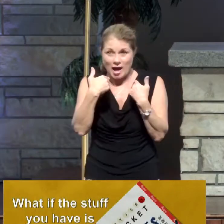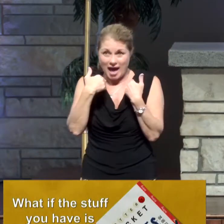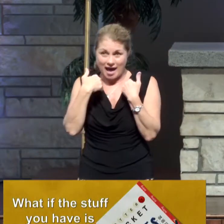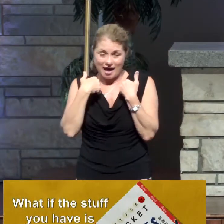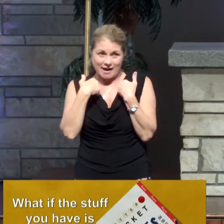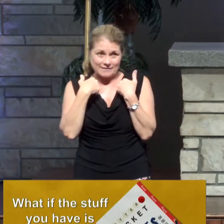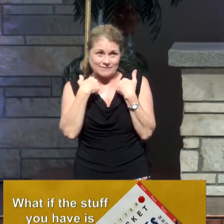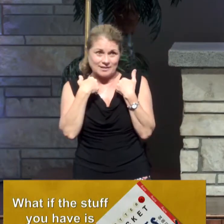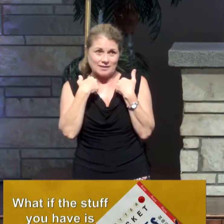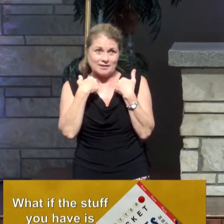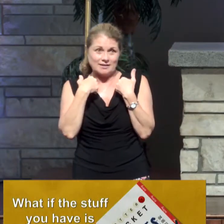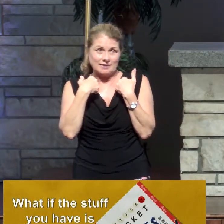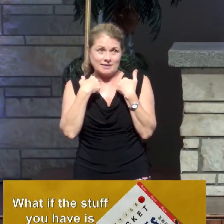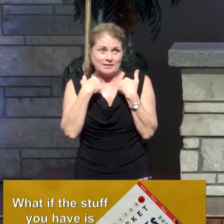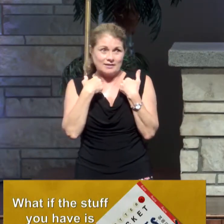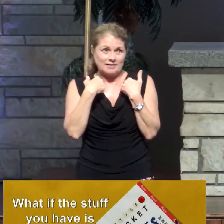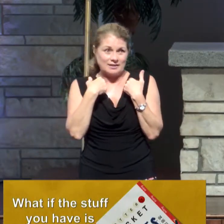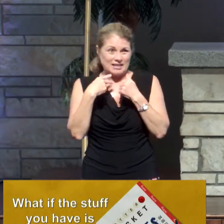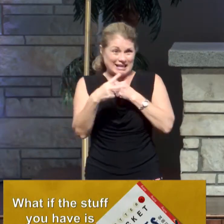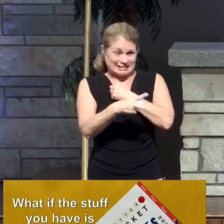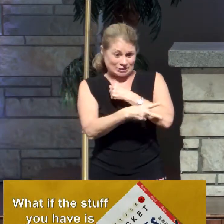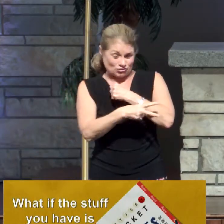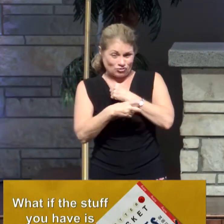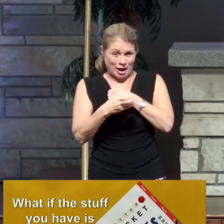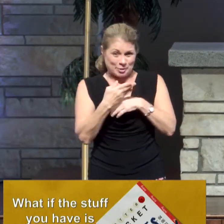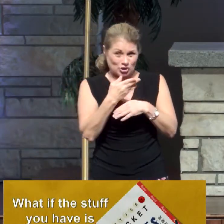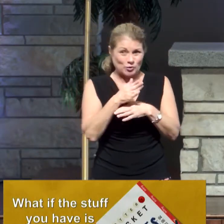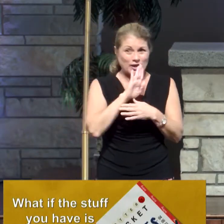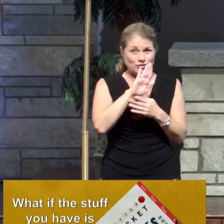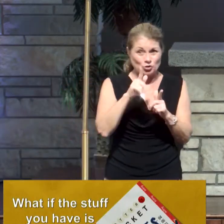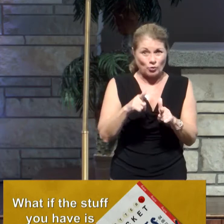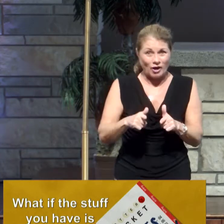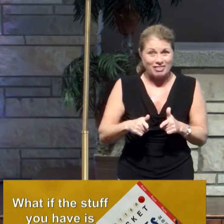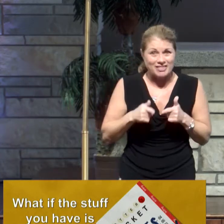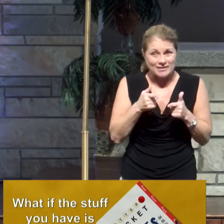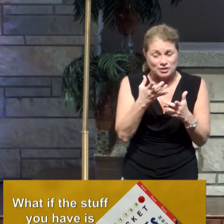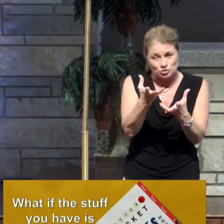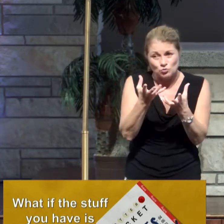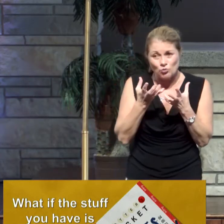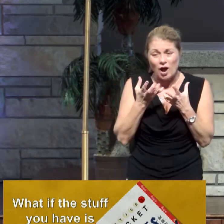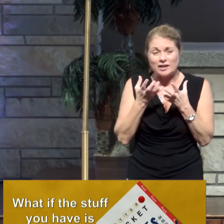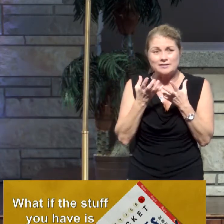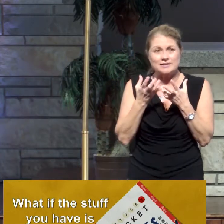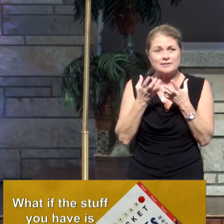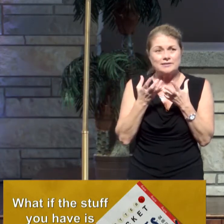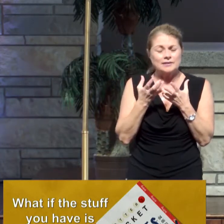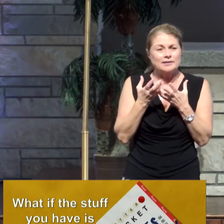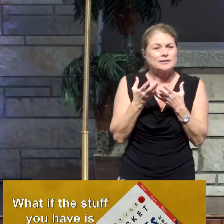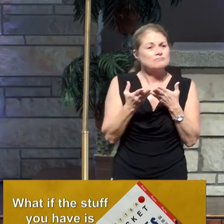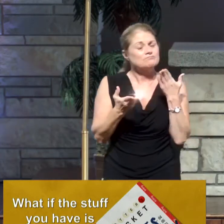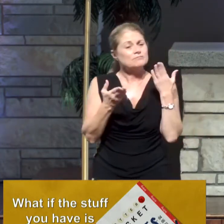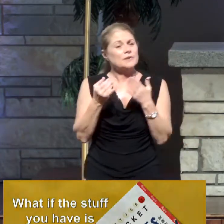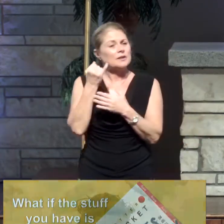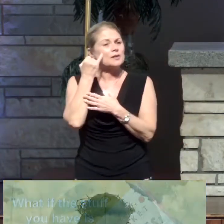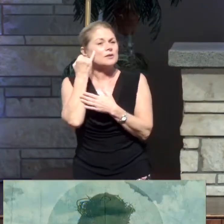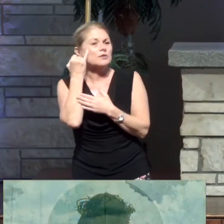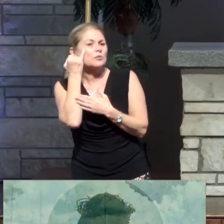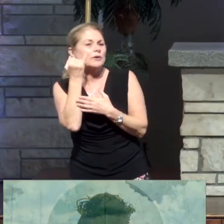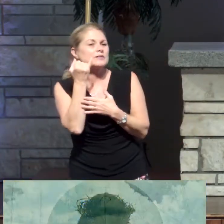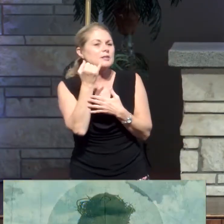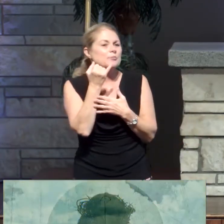is robbing you of the life that you want? What if the stuff that you have